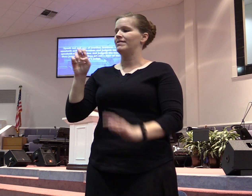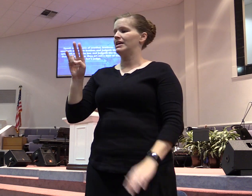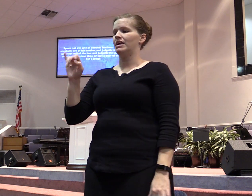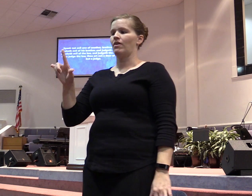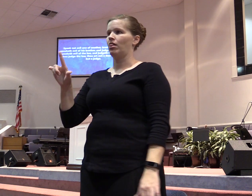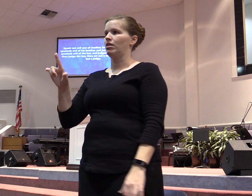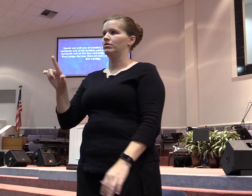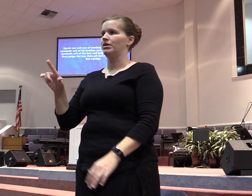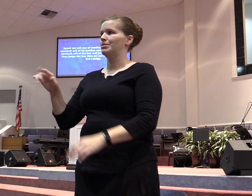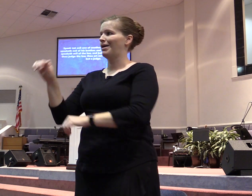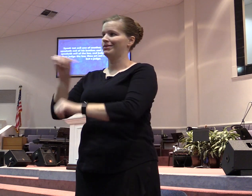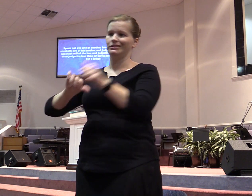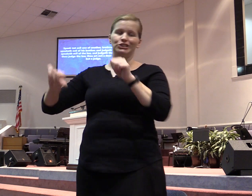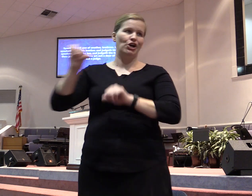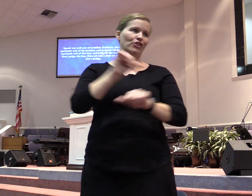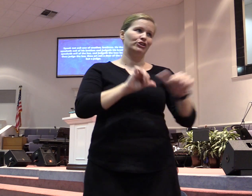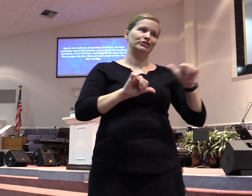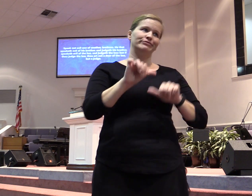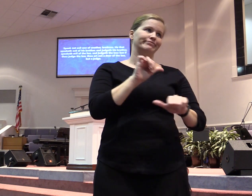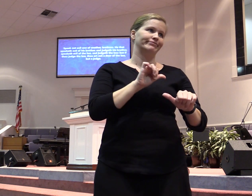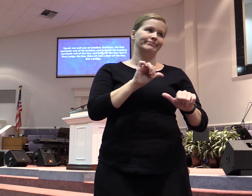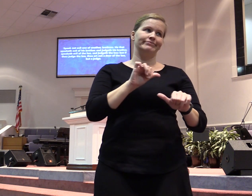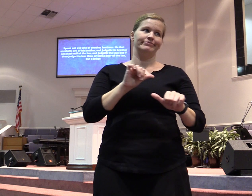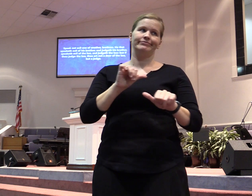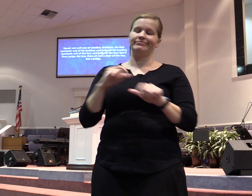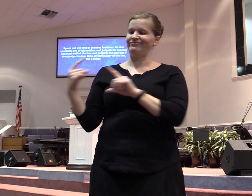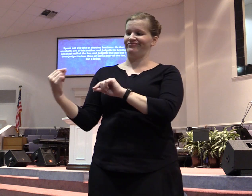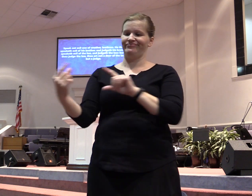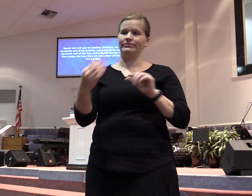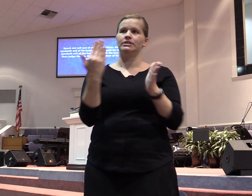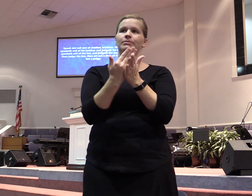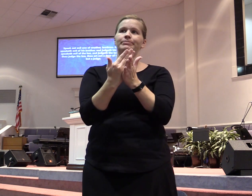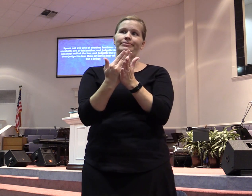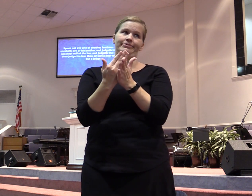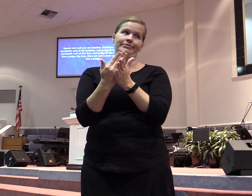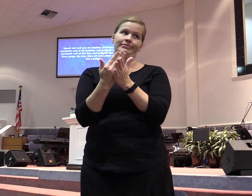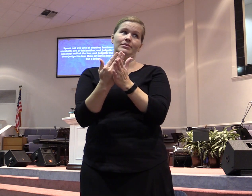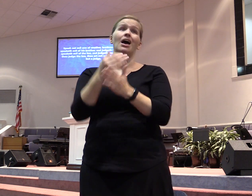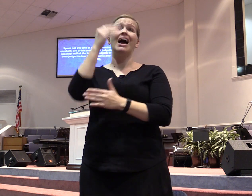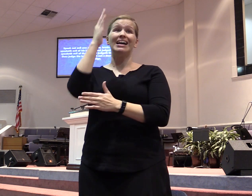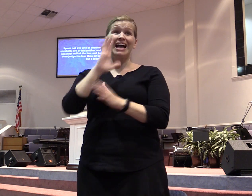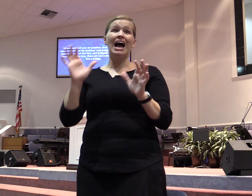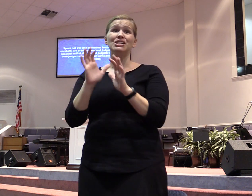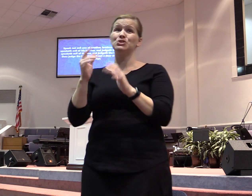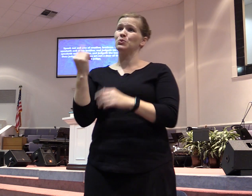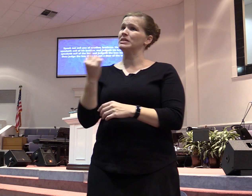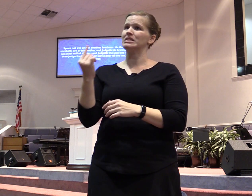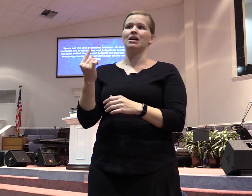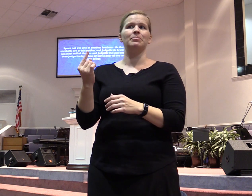Here we go talking about that tongue again. God is up to something big in this church. He is up to something